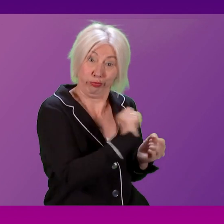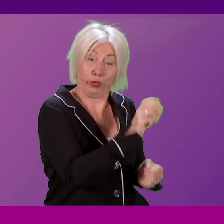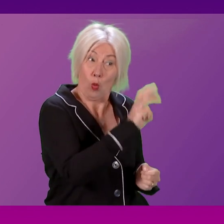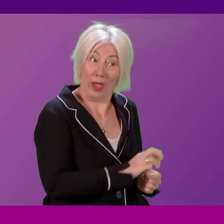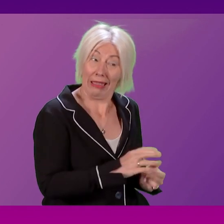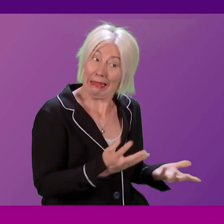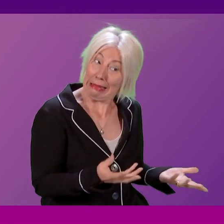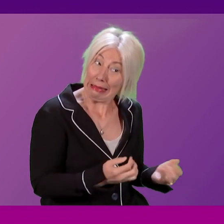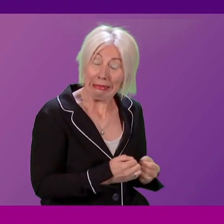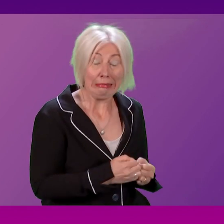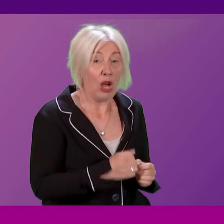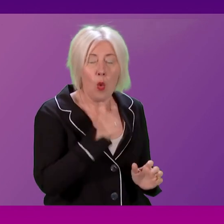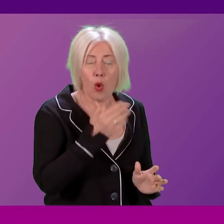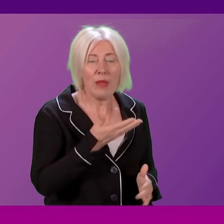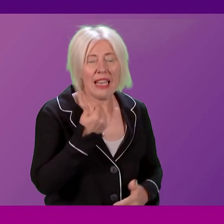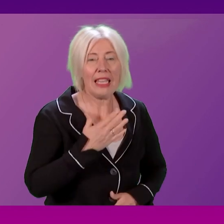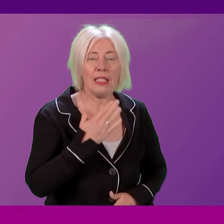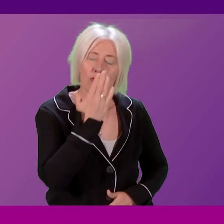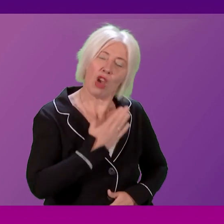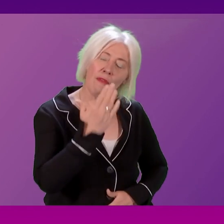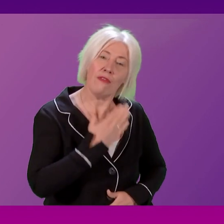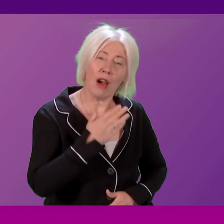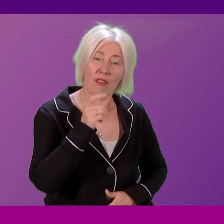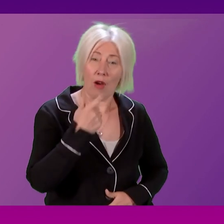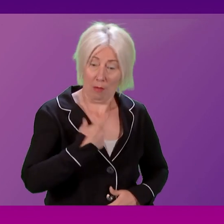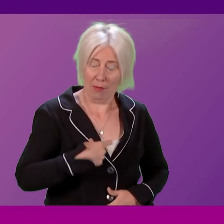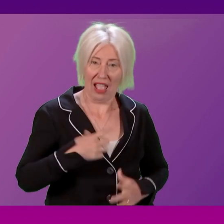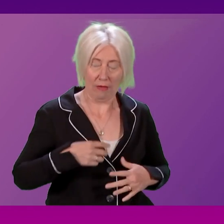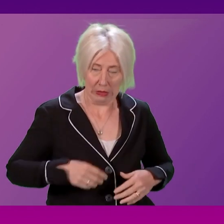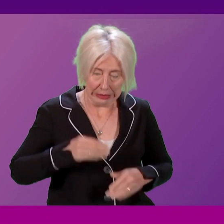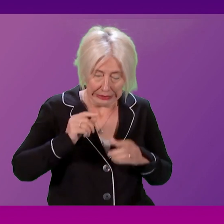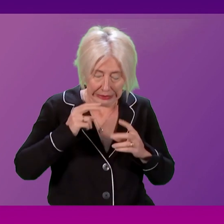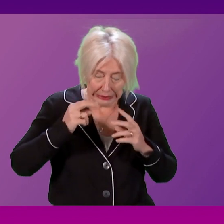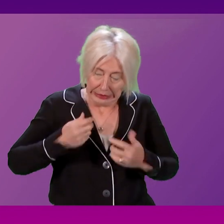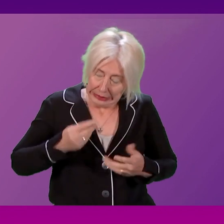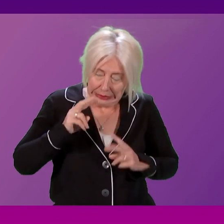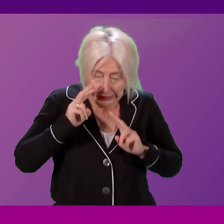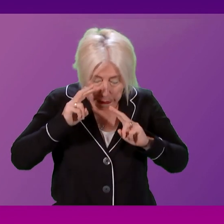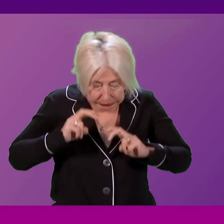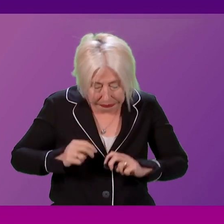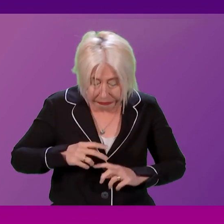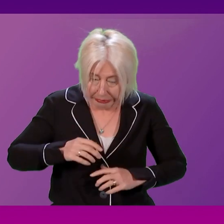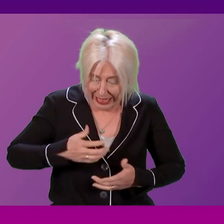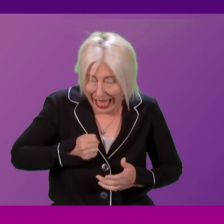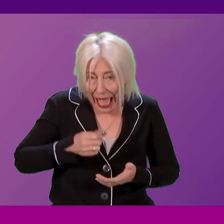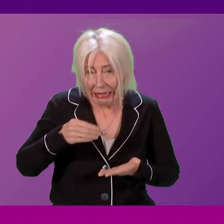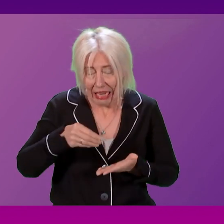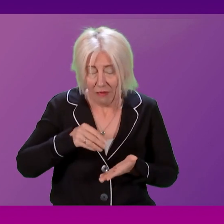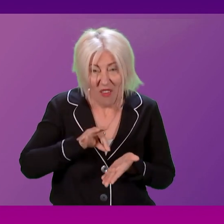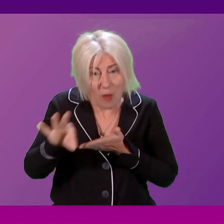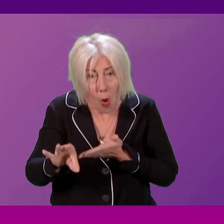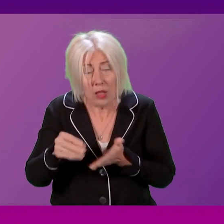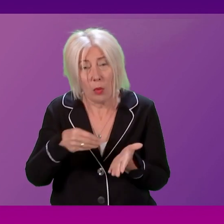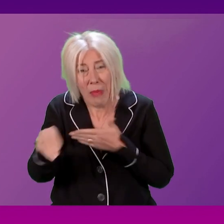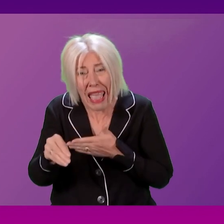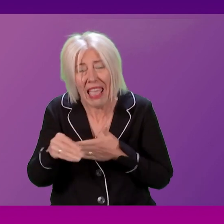cold comfort for people that have to dig deep into their own pockets to pay for health care. But what I